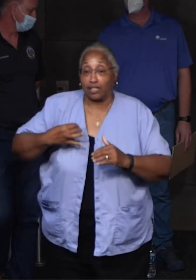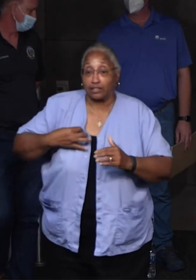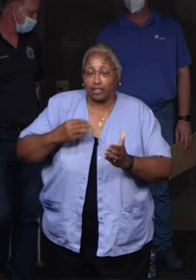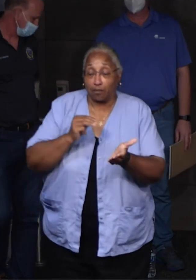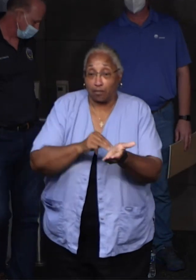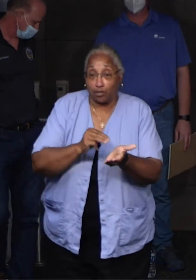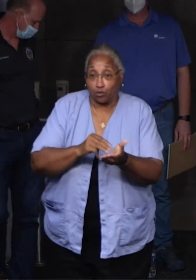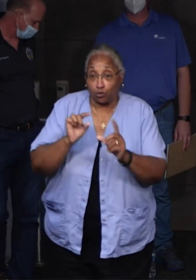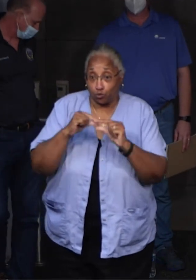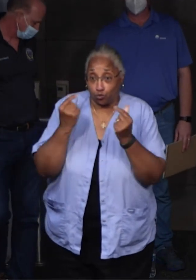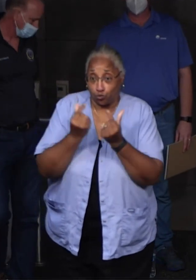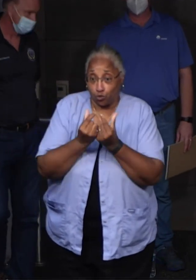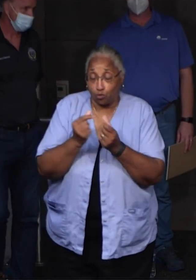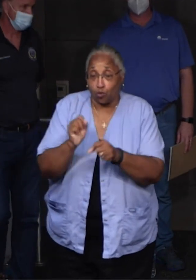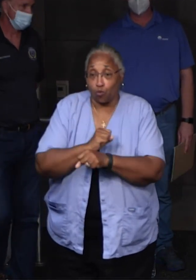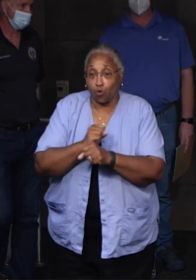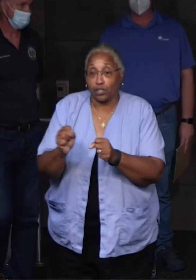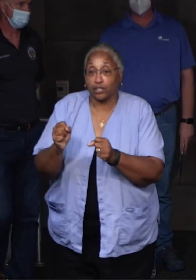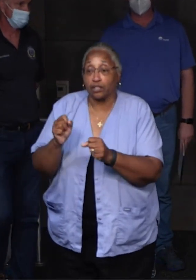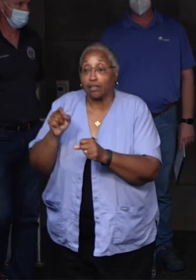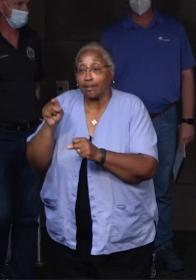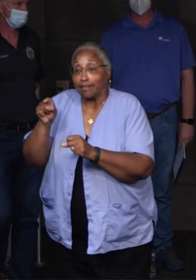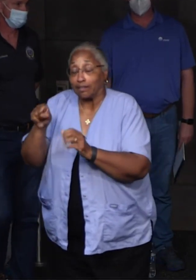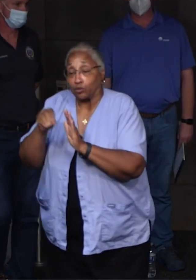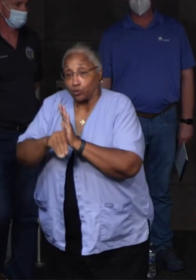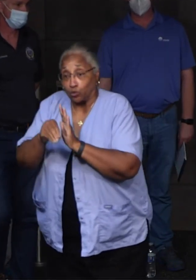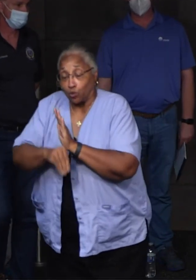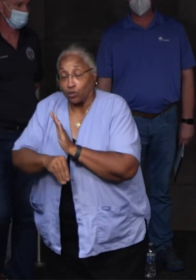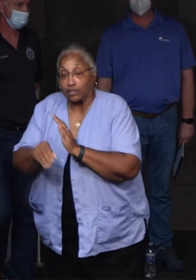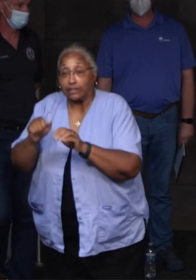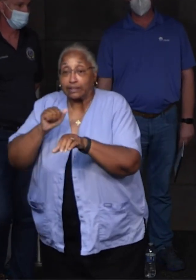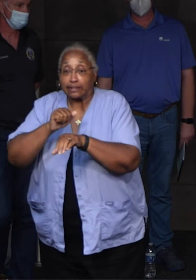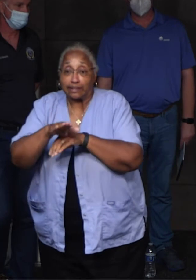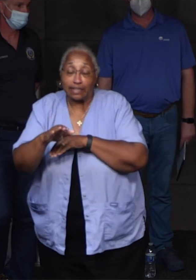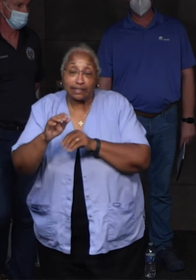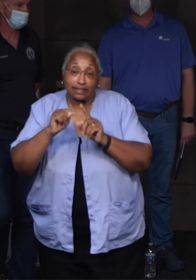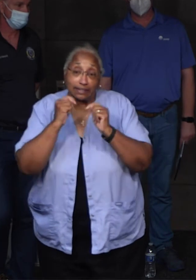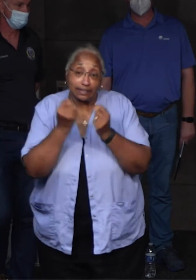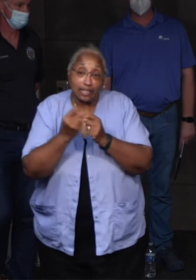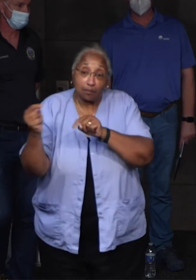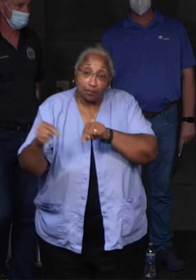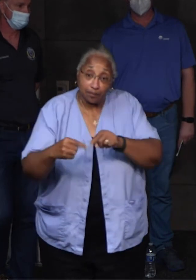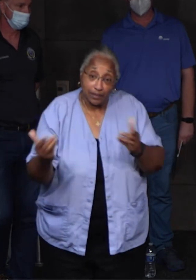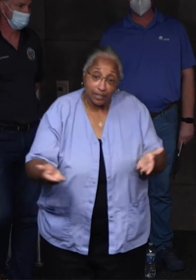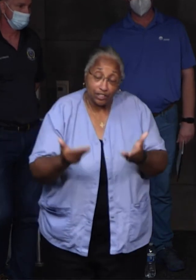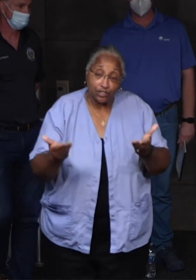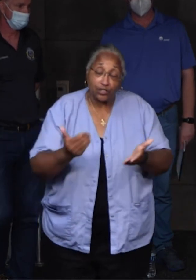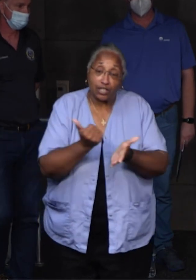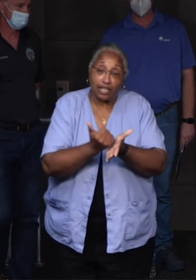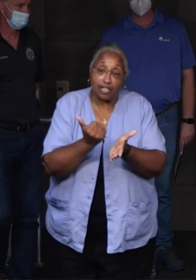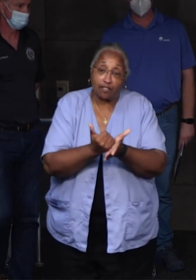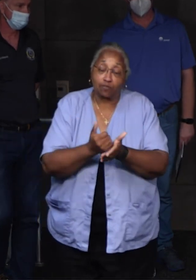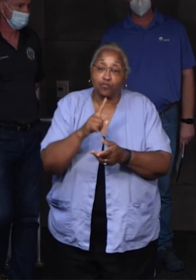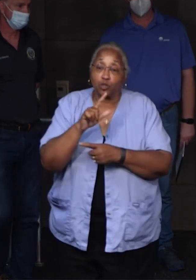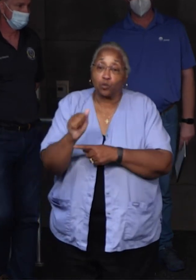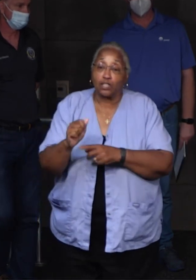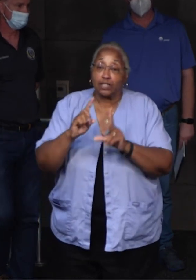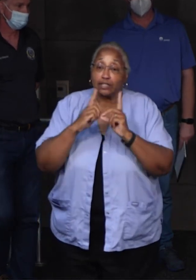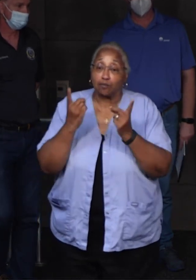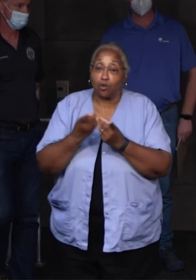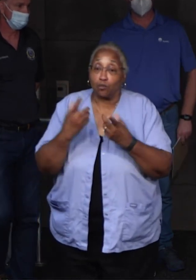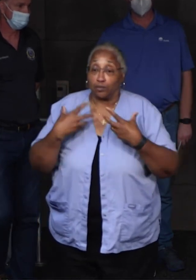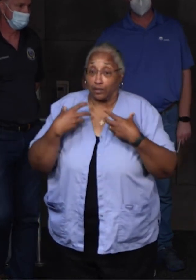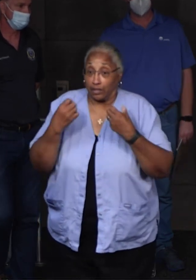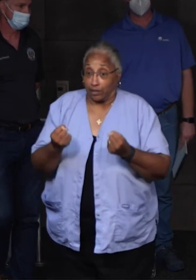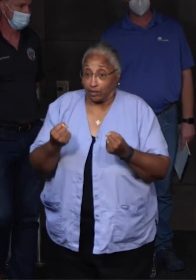group that was working in New Orleans, sent their team over today. And the Louisiana Department of Health, and